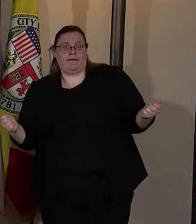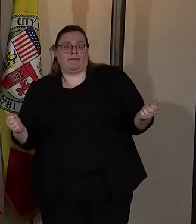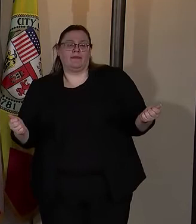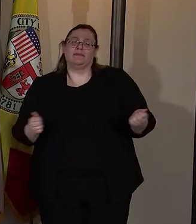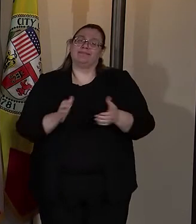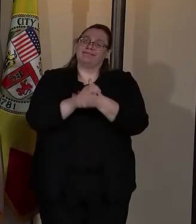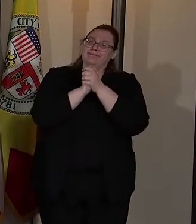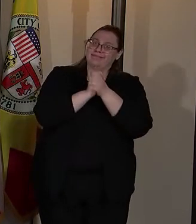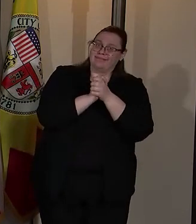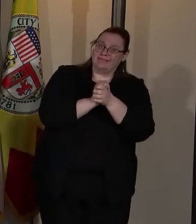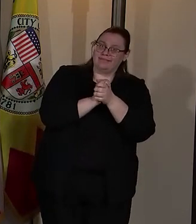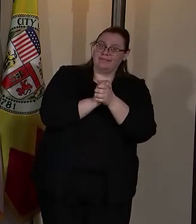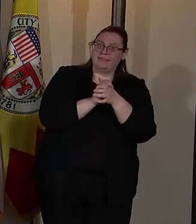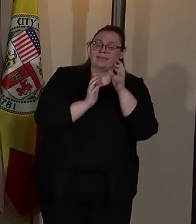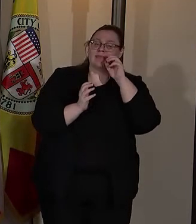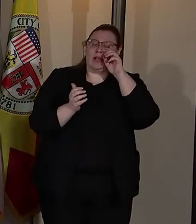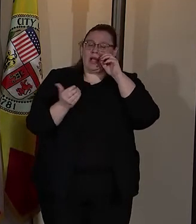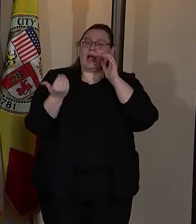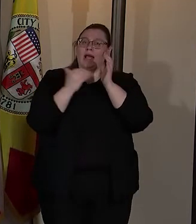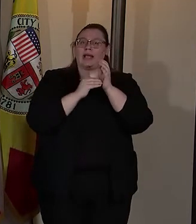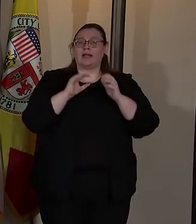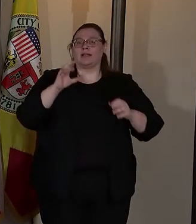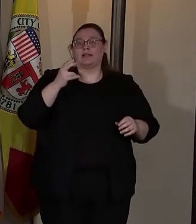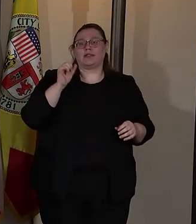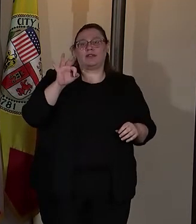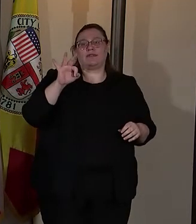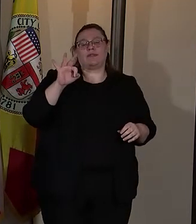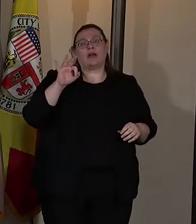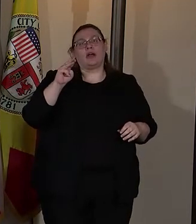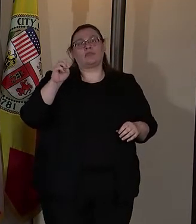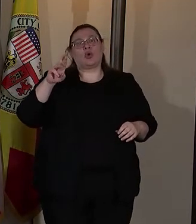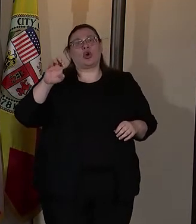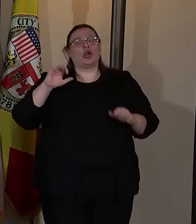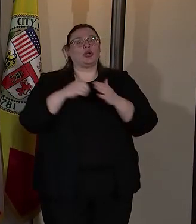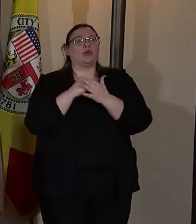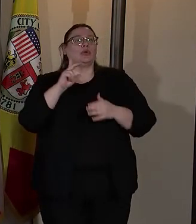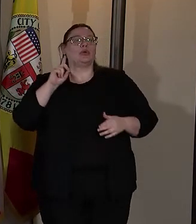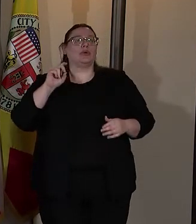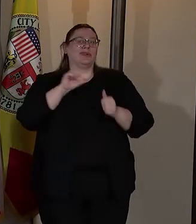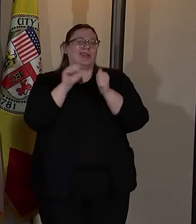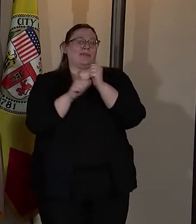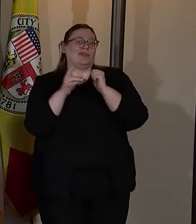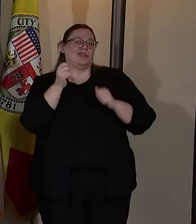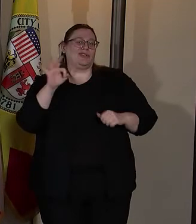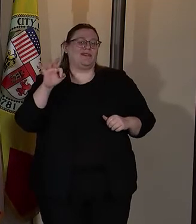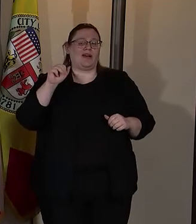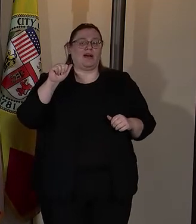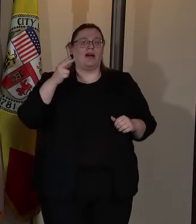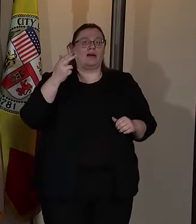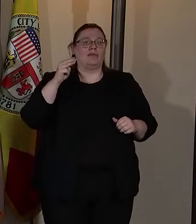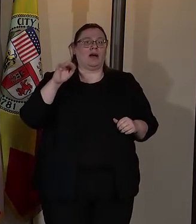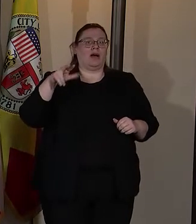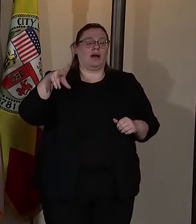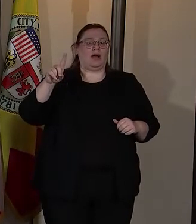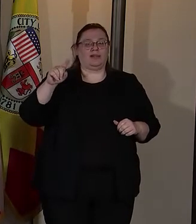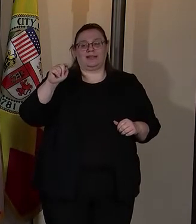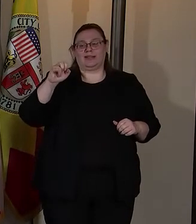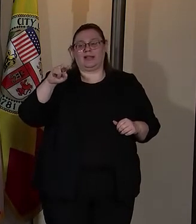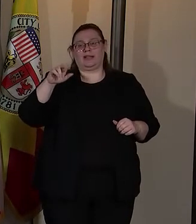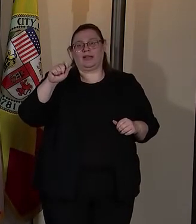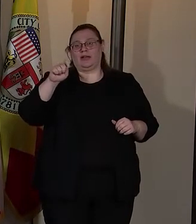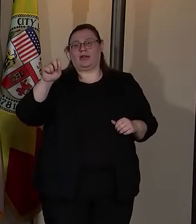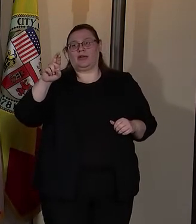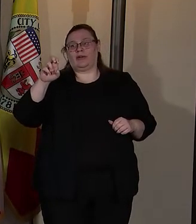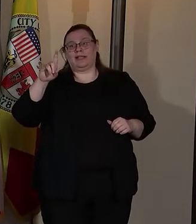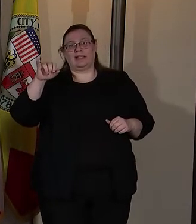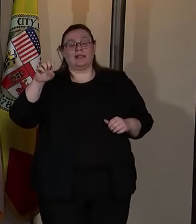congratulations, uh, again to Chief Moore and our new deputy chief, Ahmada Tingaridis. And, uh, before I